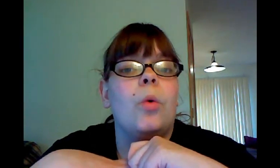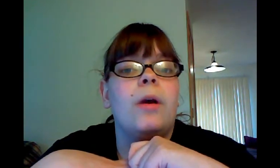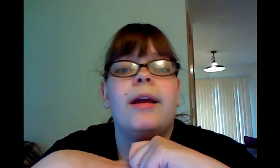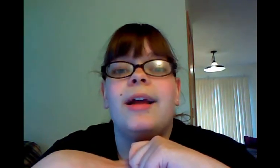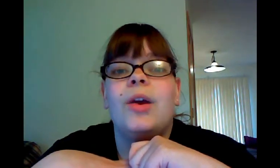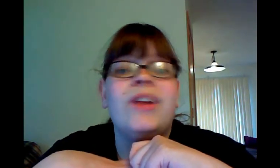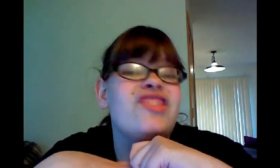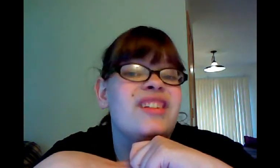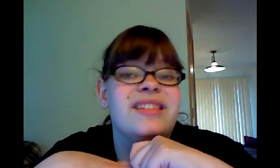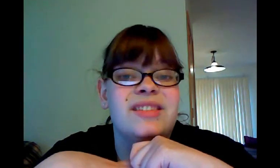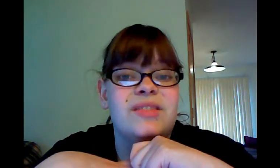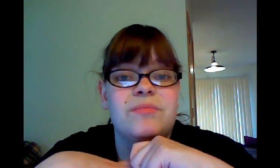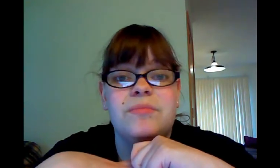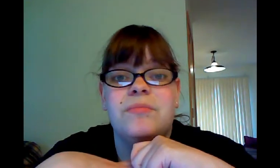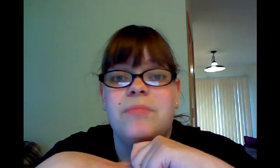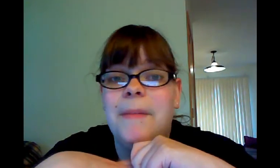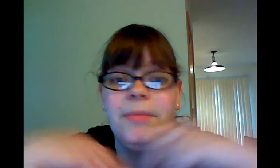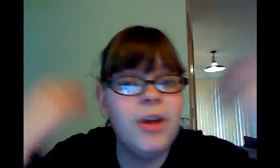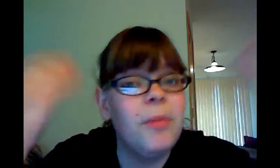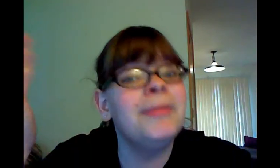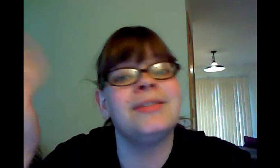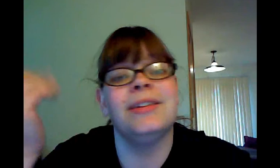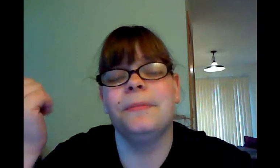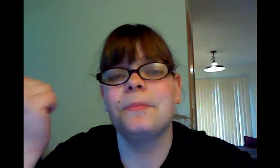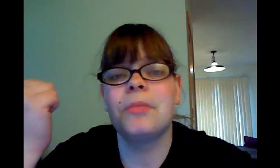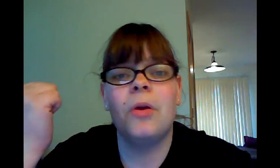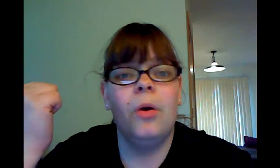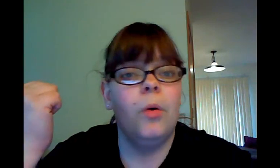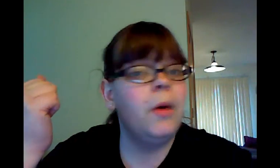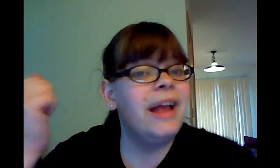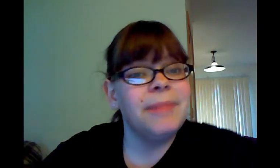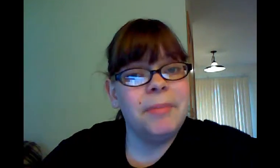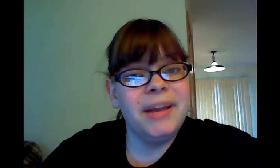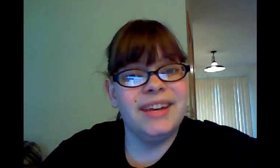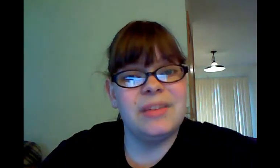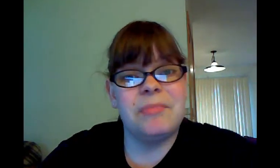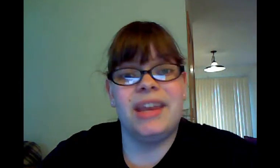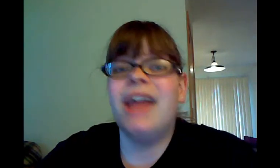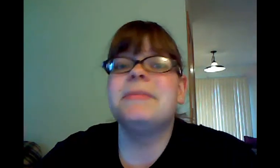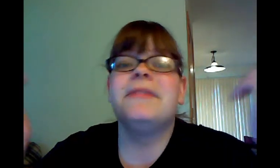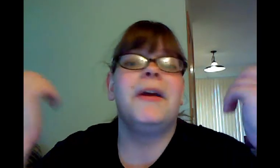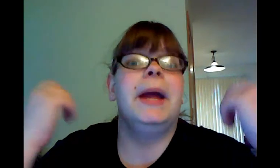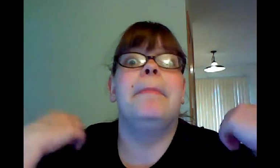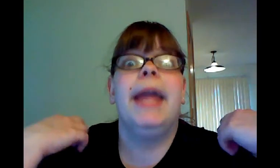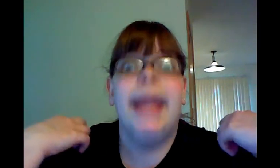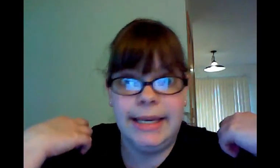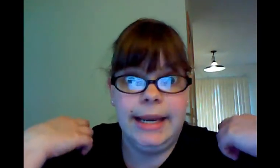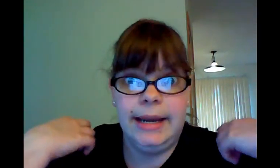Or questions. I'm a pretty open person. Or ask my opinion of something. I am a very opinionated